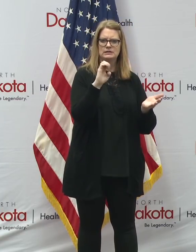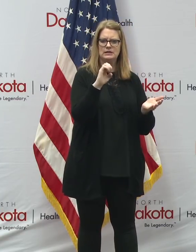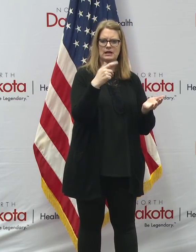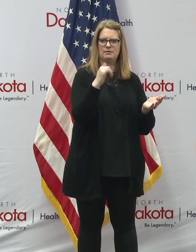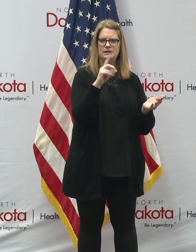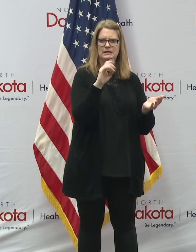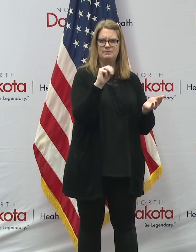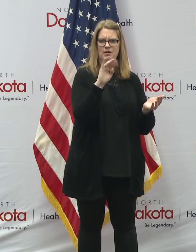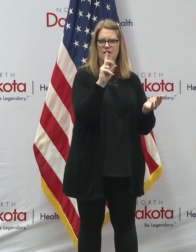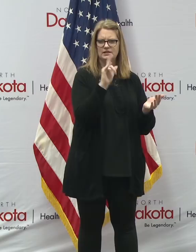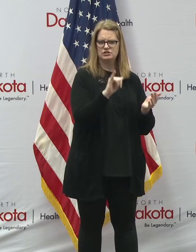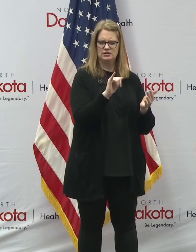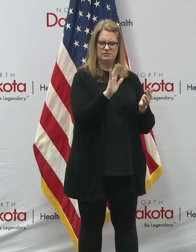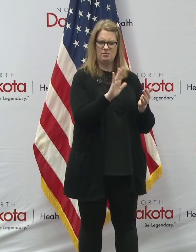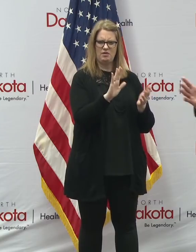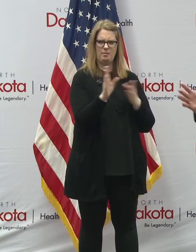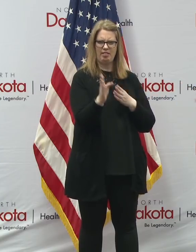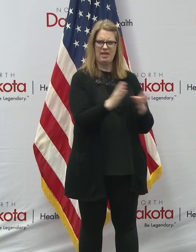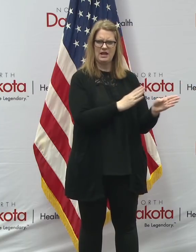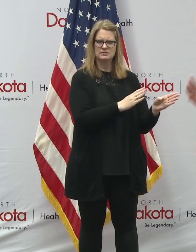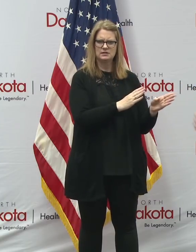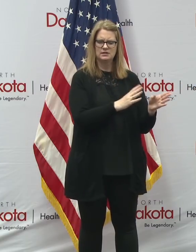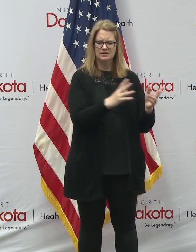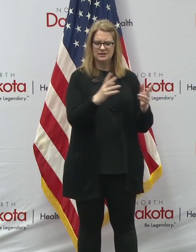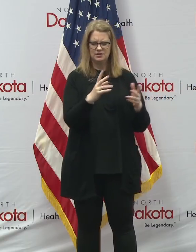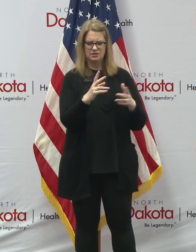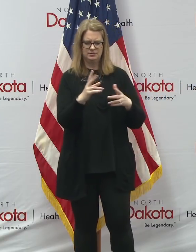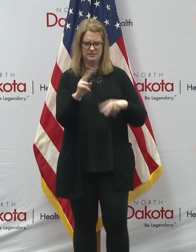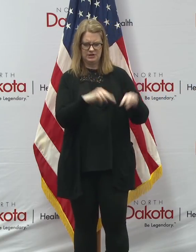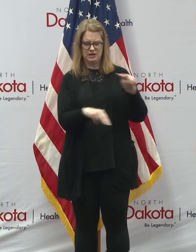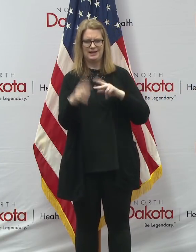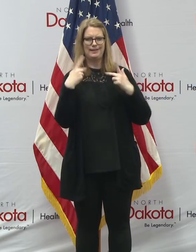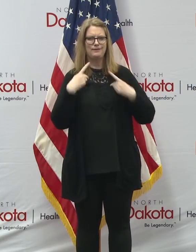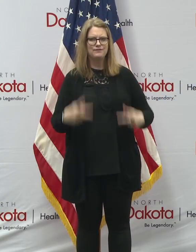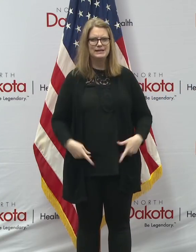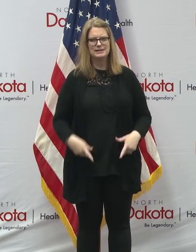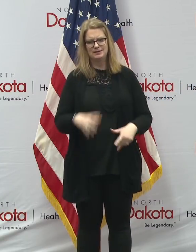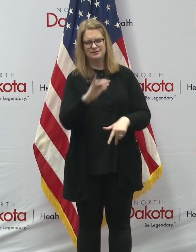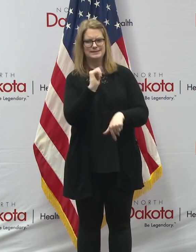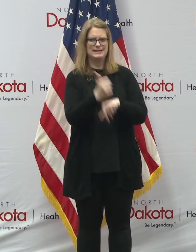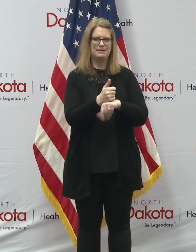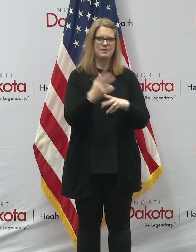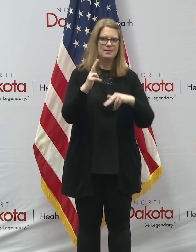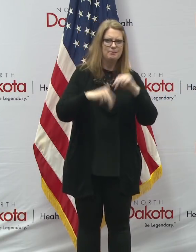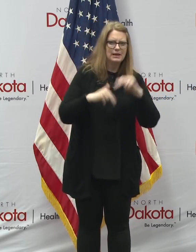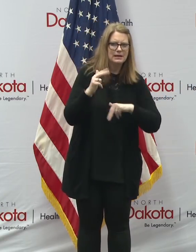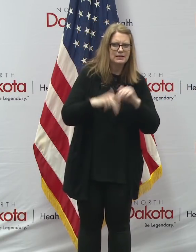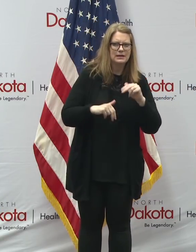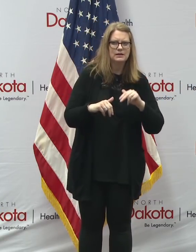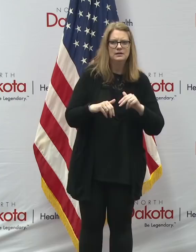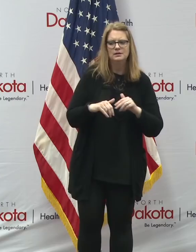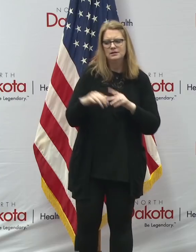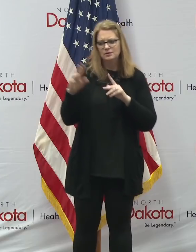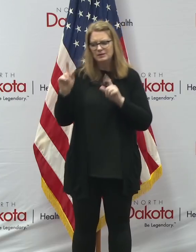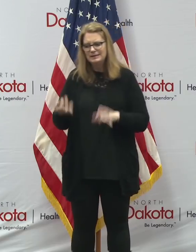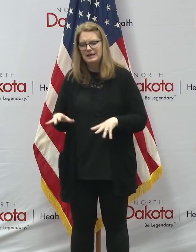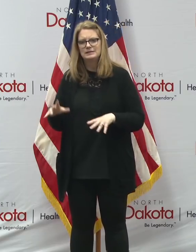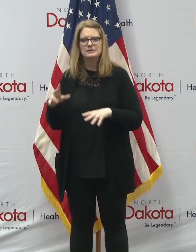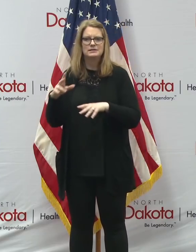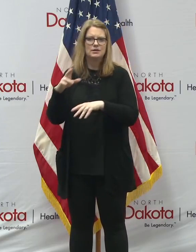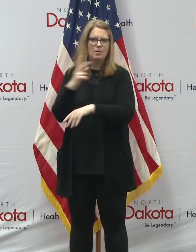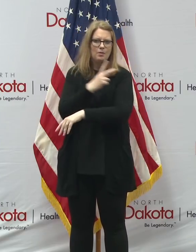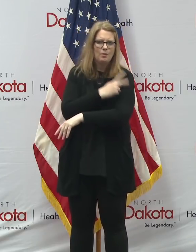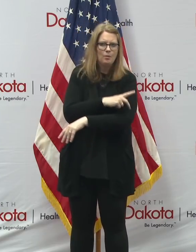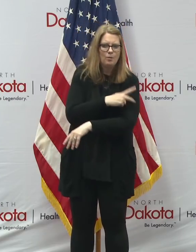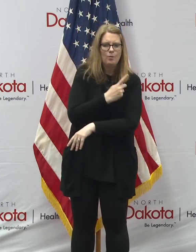design plans, you know, based on the physical layout of the building. And we come in, we test patients or residents, we test staff,